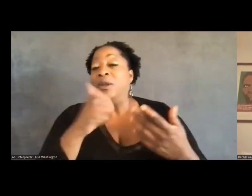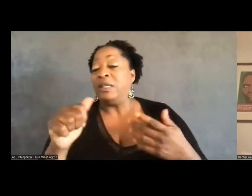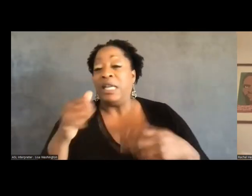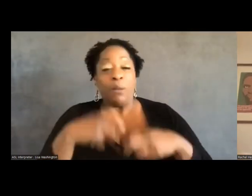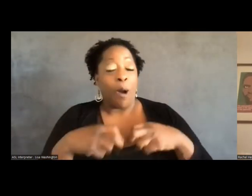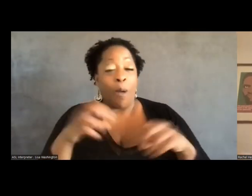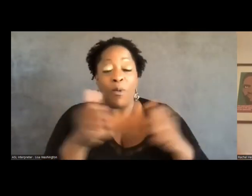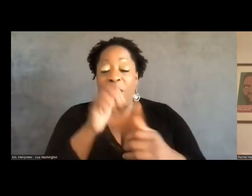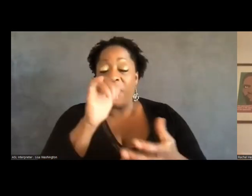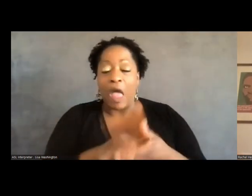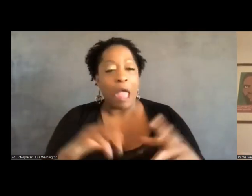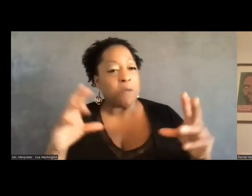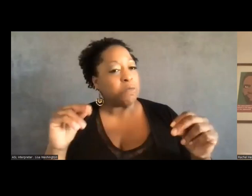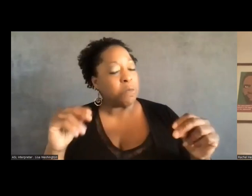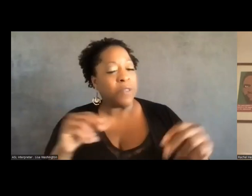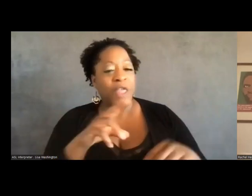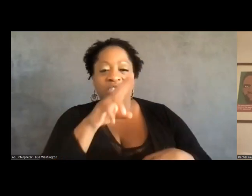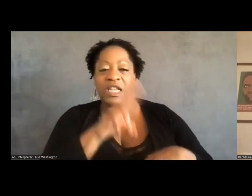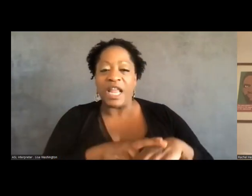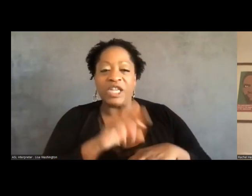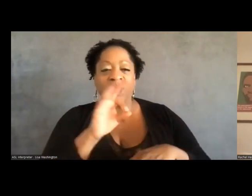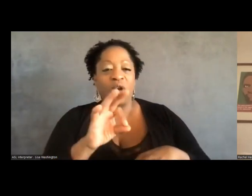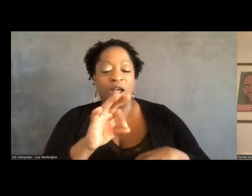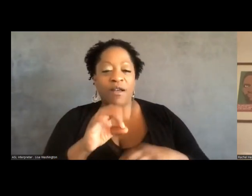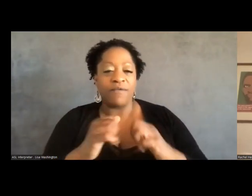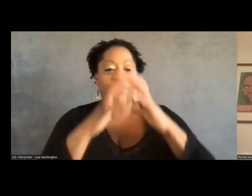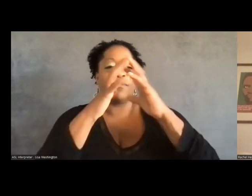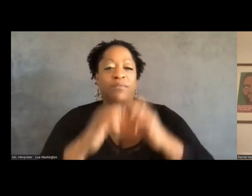with that. I think that's part of the nature of coalitions.